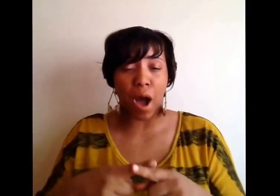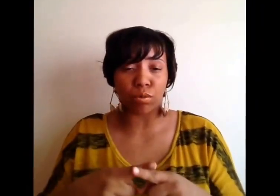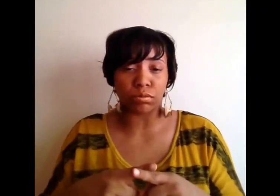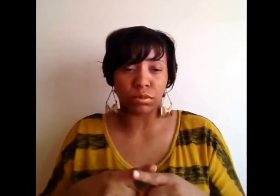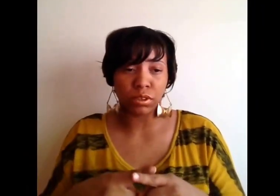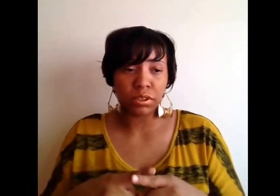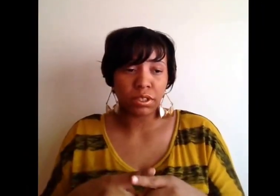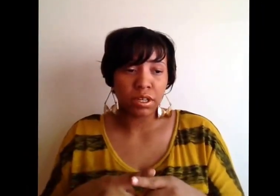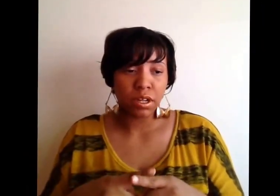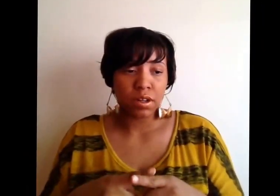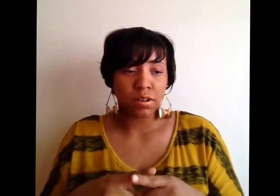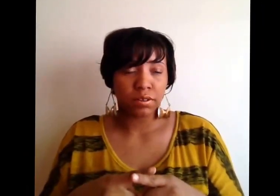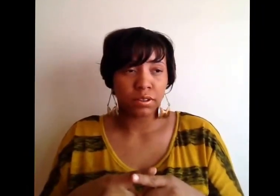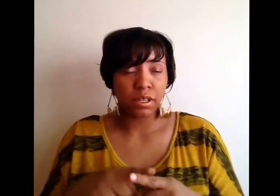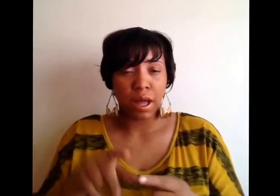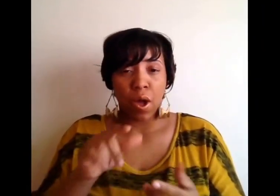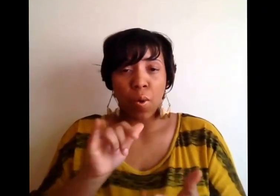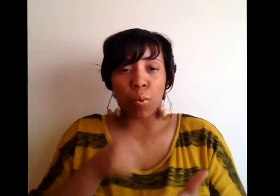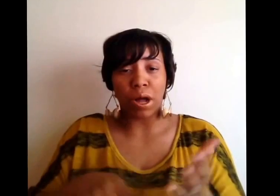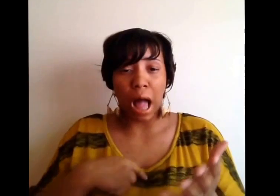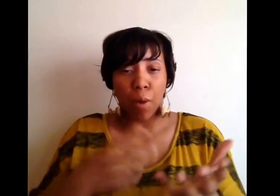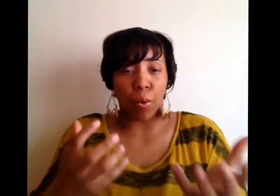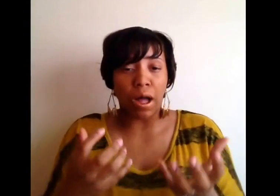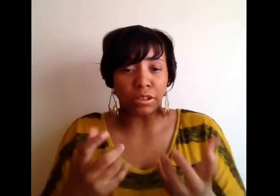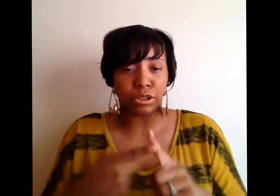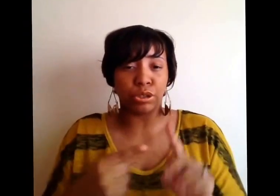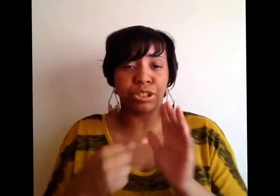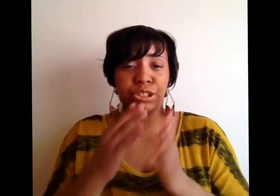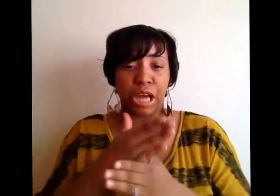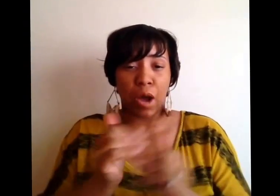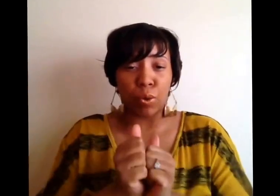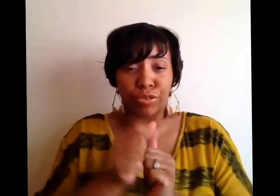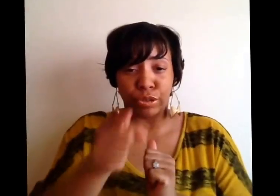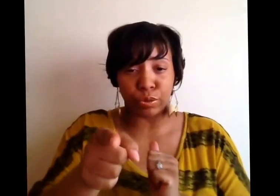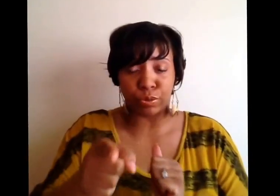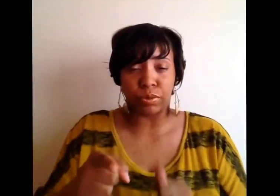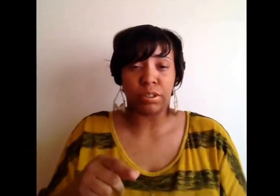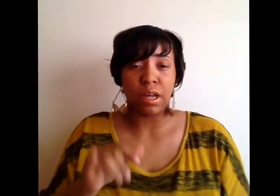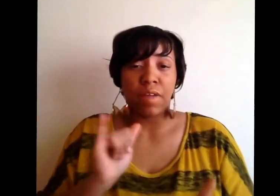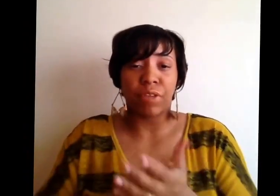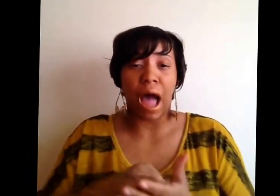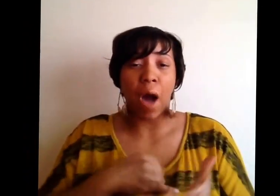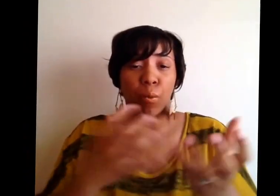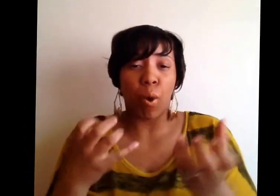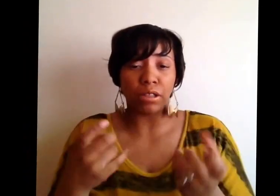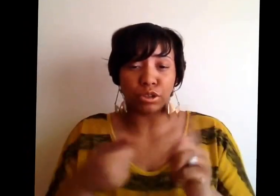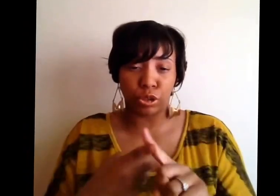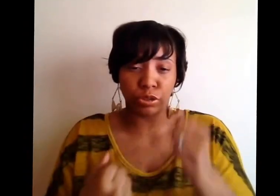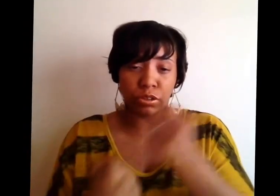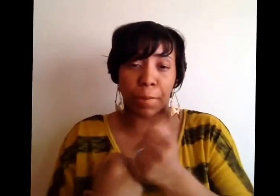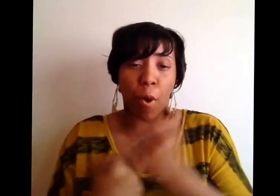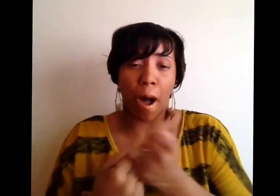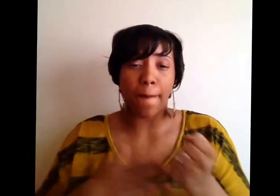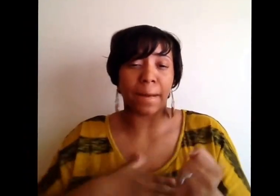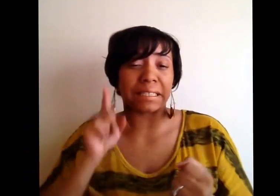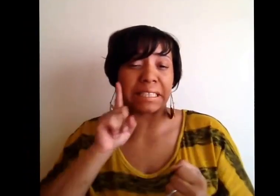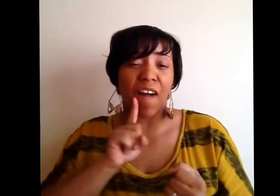what I want to share with you. That I want to support my deaf